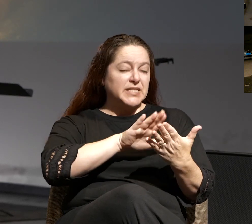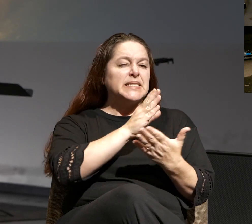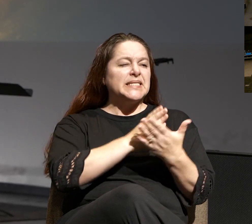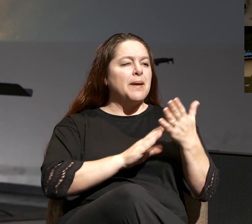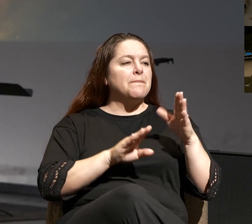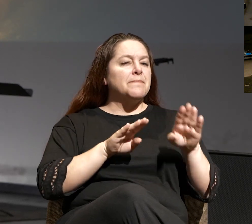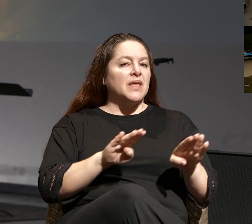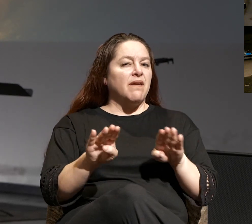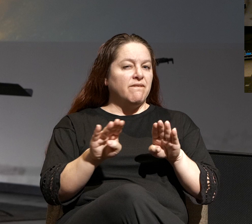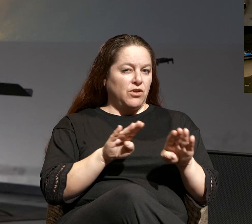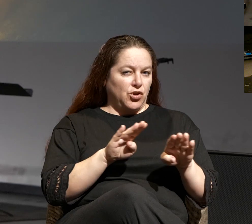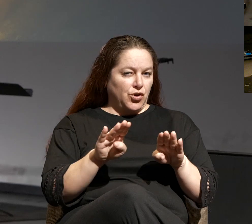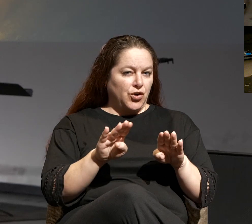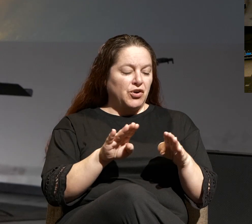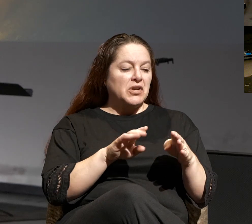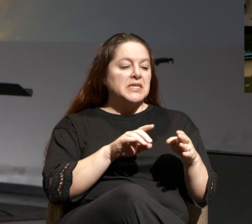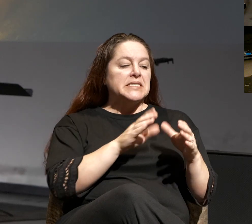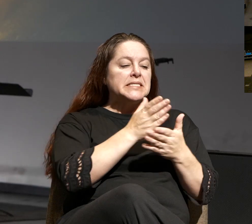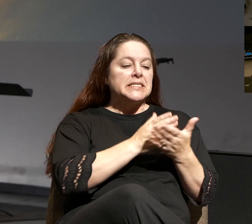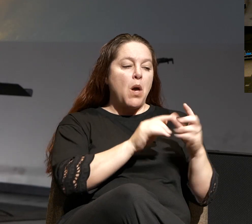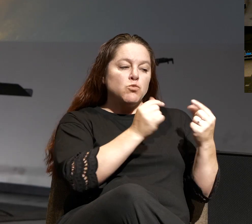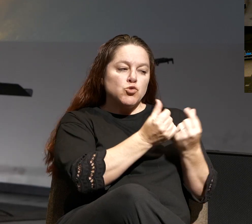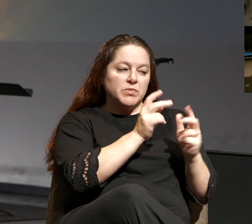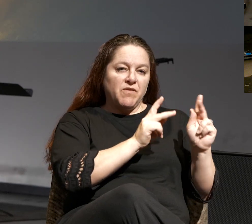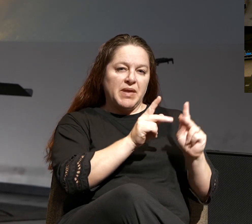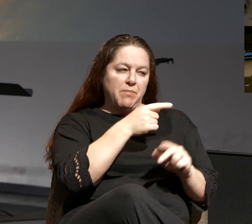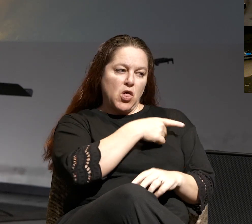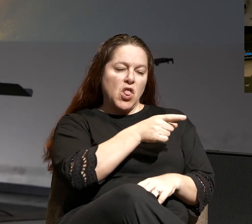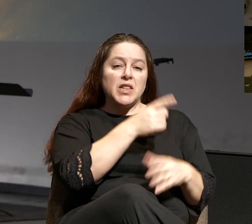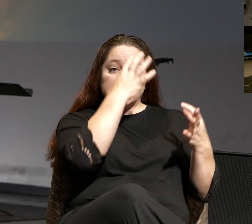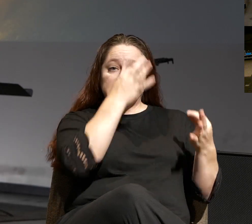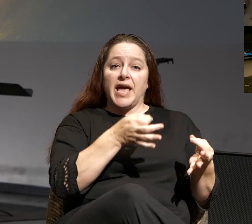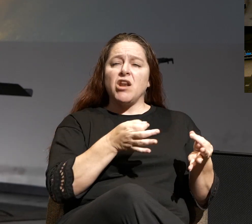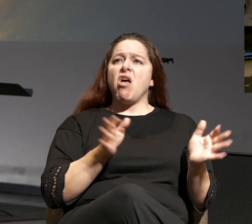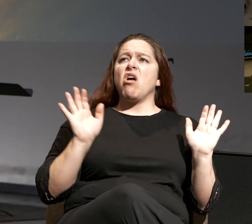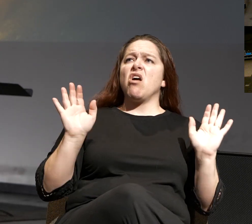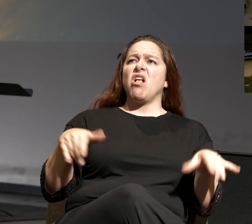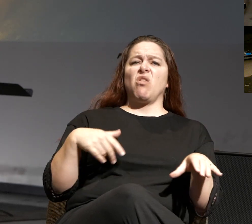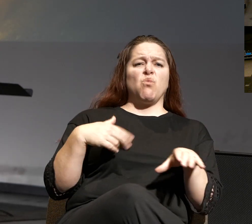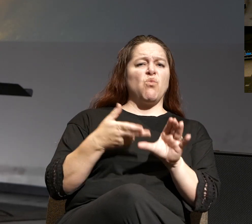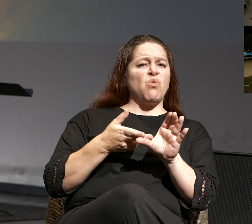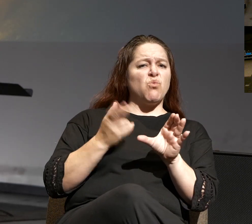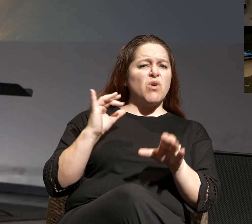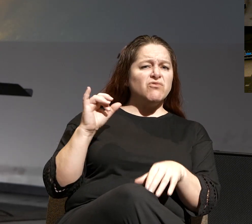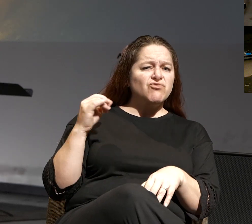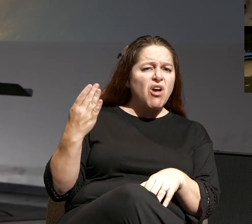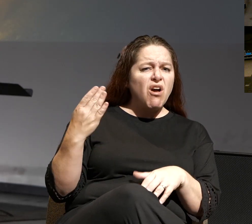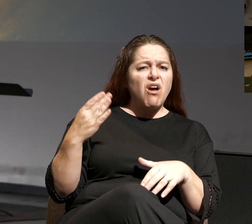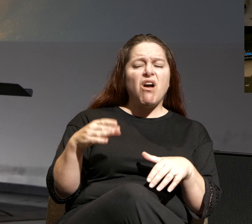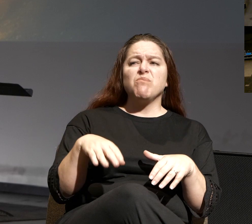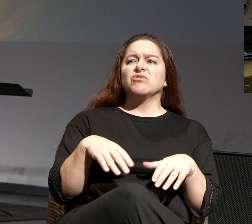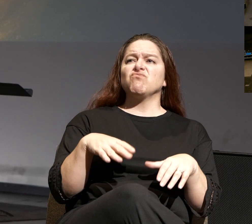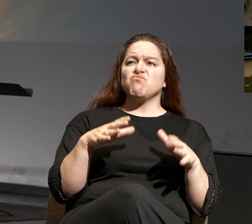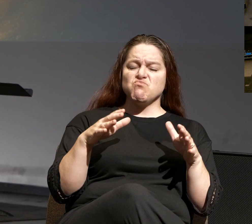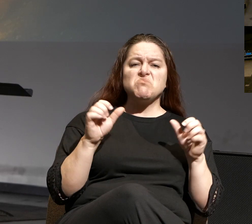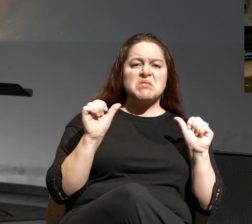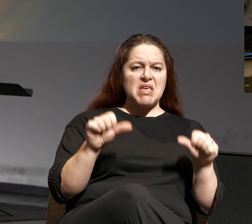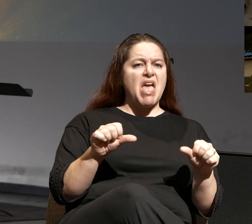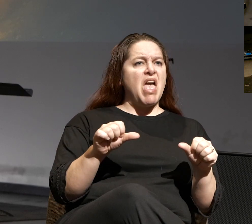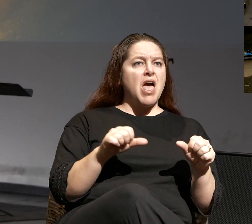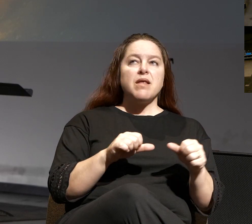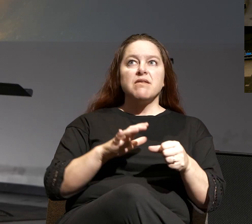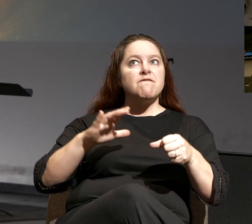behavior of certain groups of people that they've decided we're just going to quit our jobs so that we can be